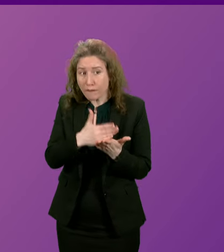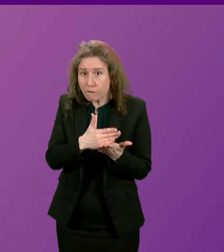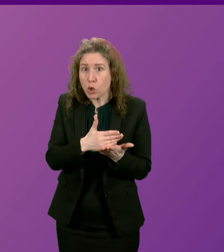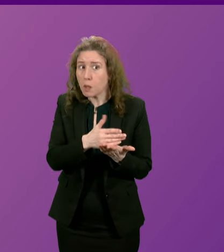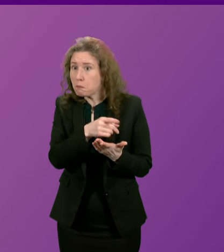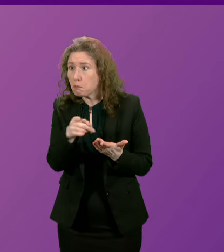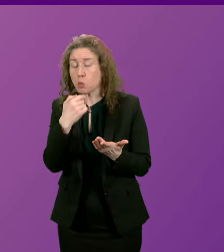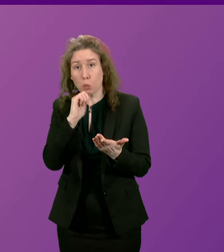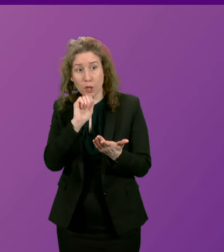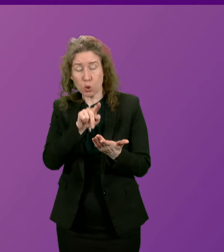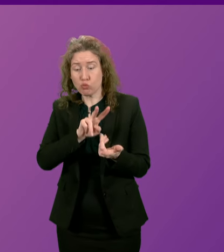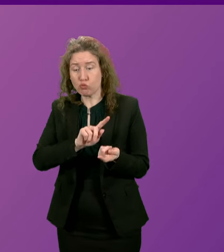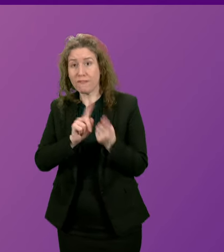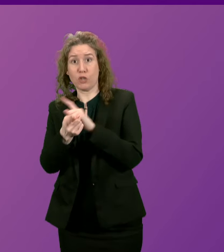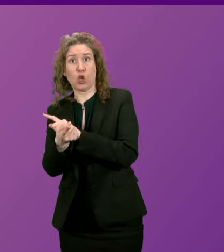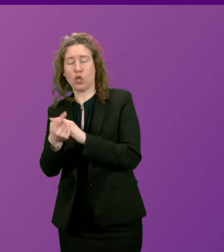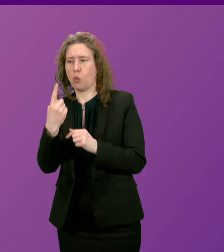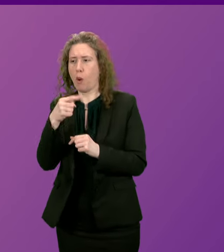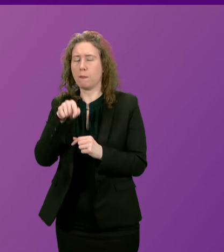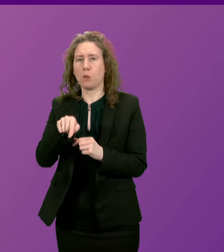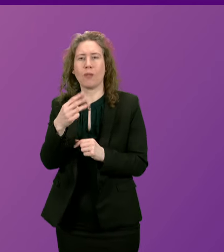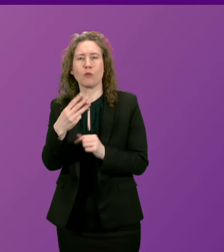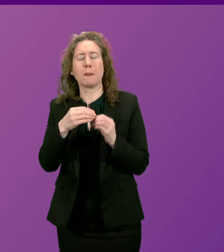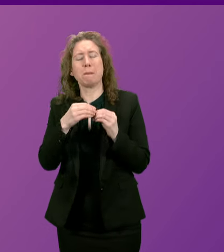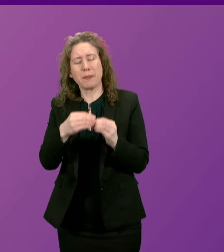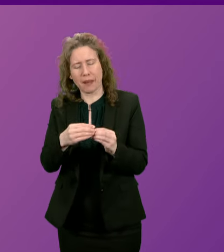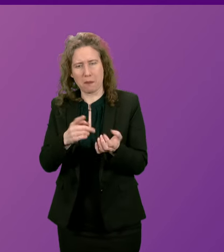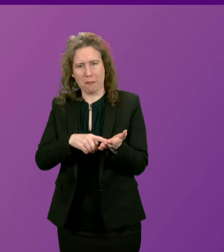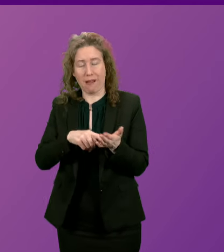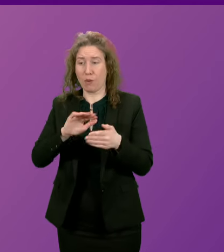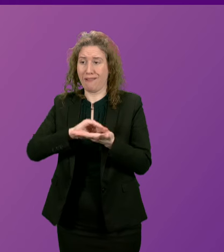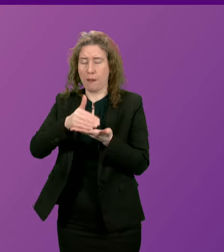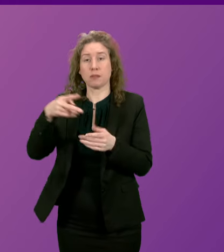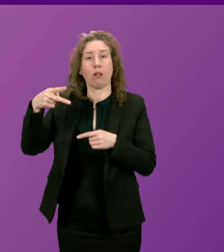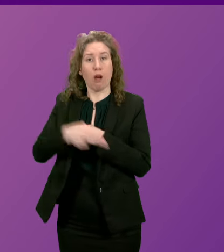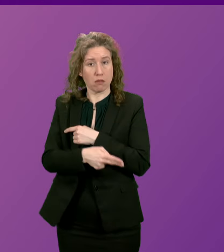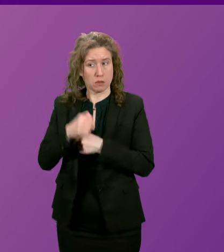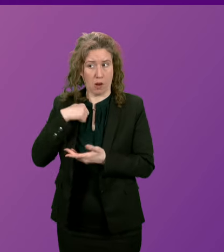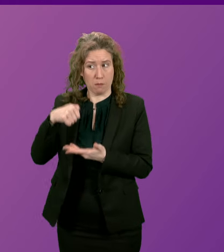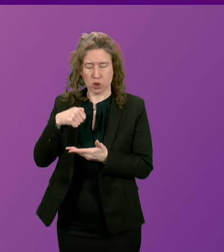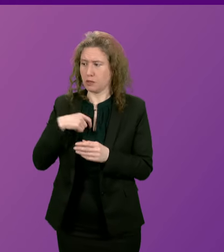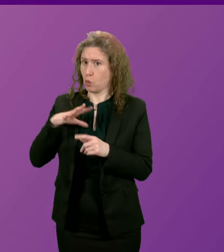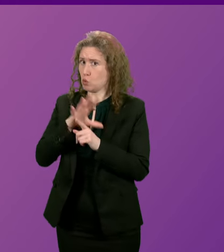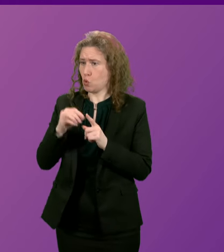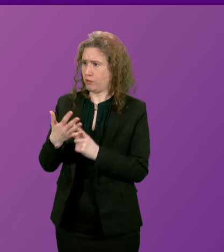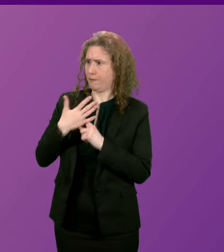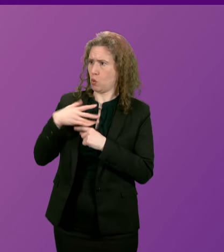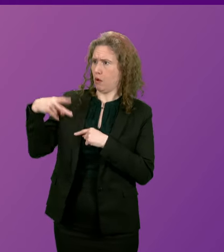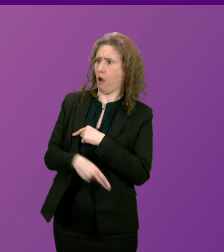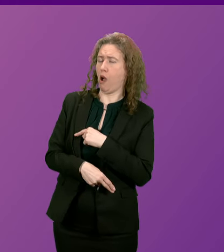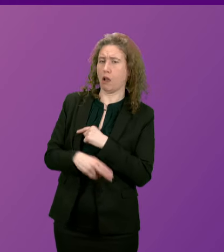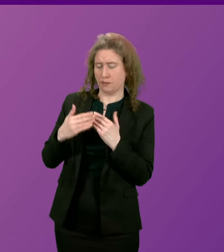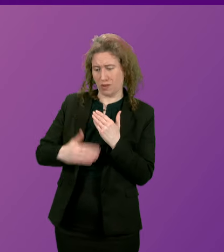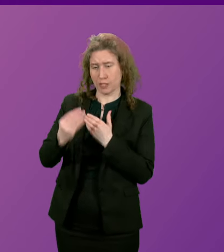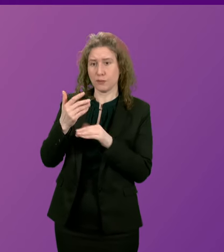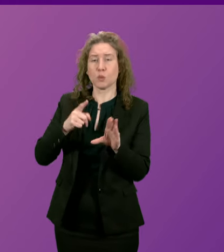or not they would reverse the £1.3 billion capital cut to our budget that the Tories have imposed on us for the